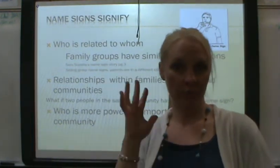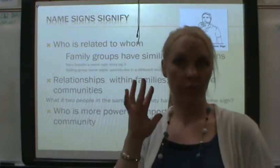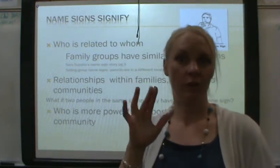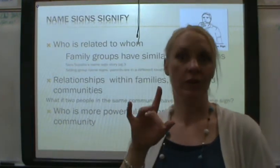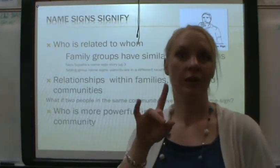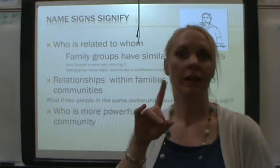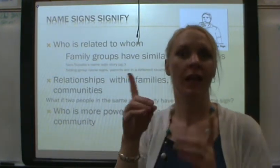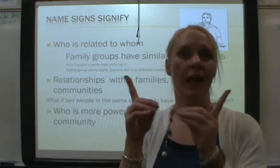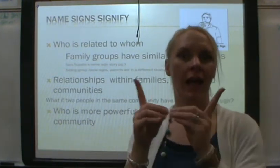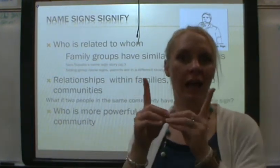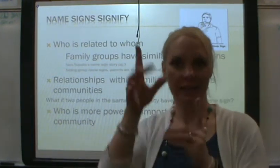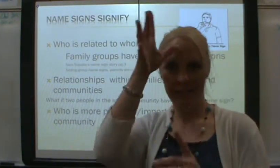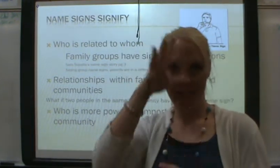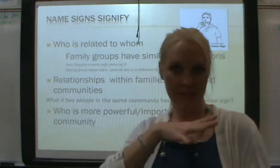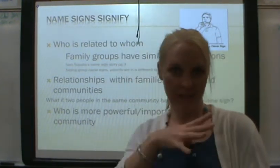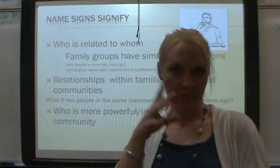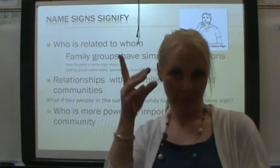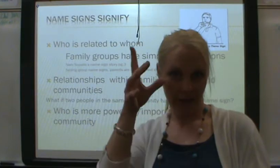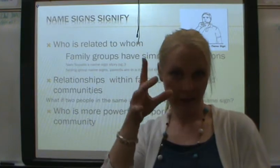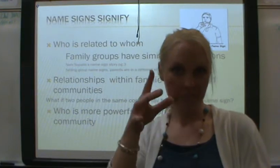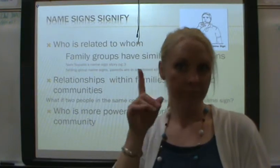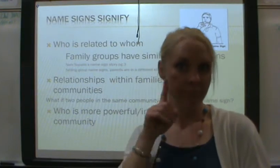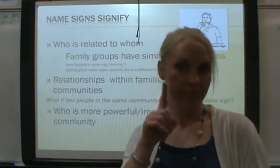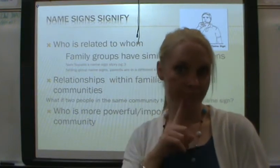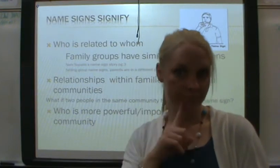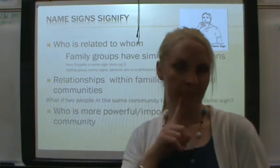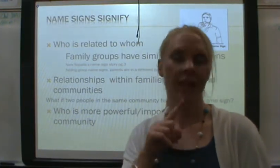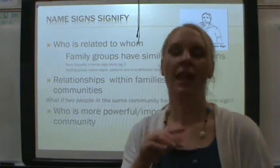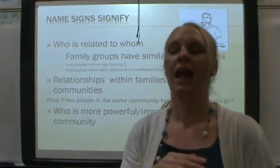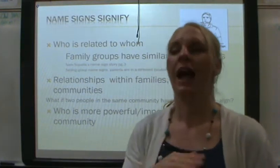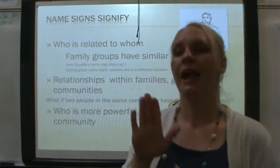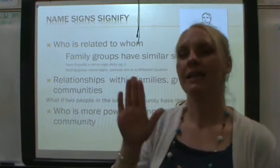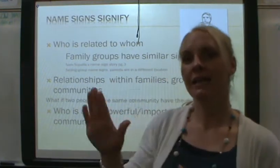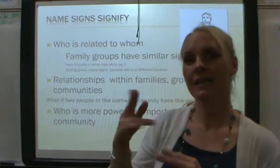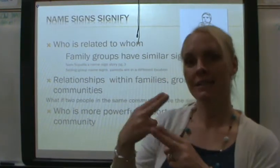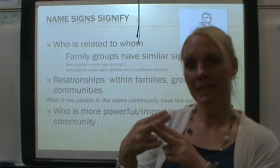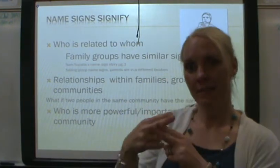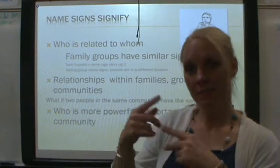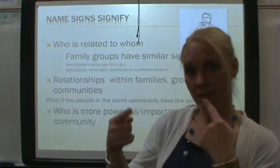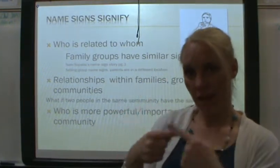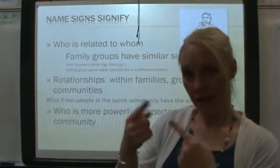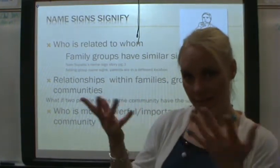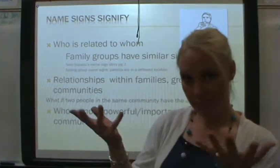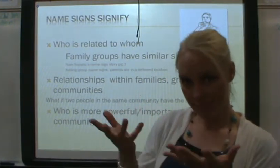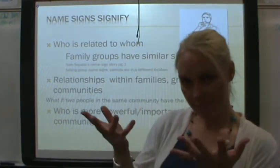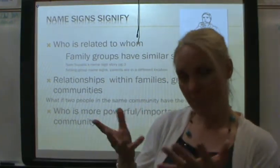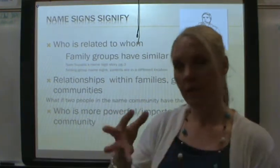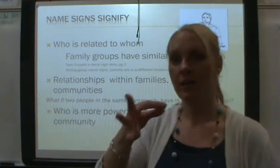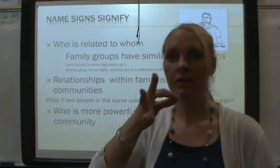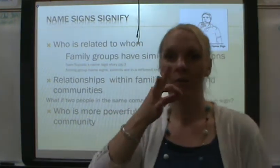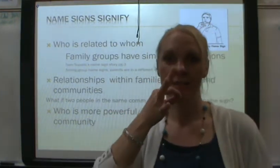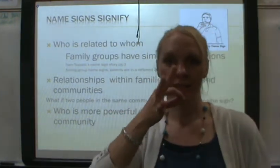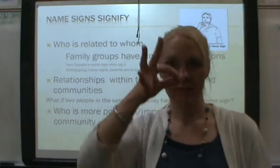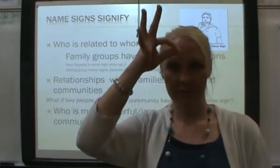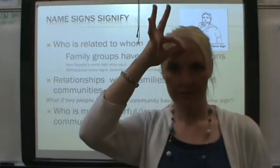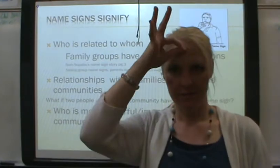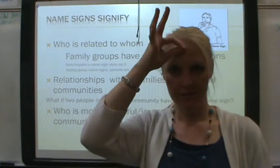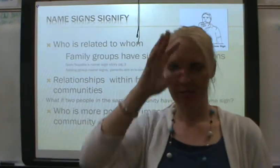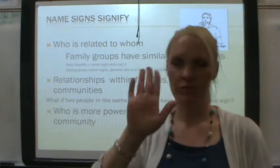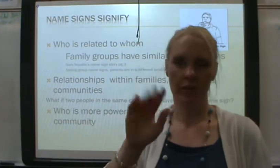before I dated a Deaf guy, and his name sign was this. Sorry,